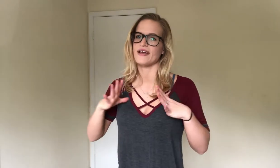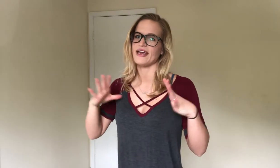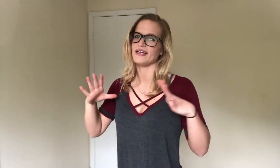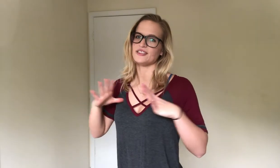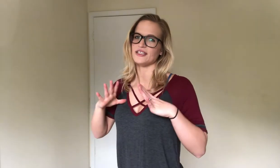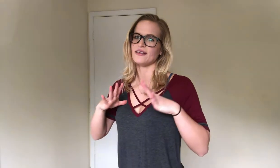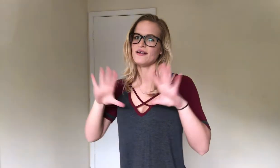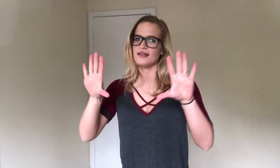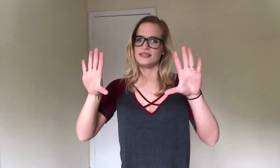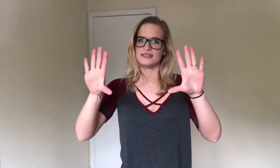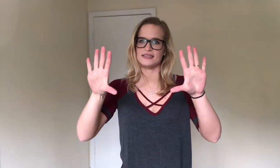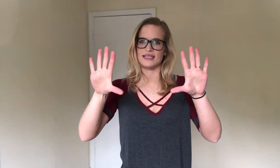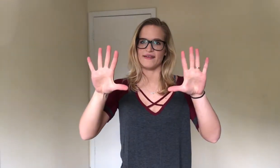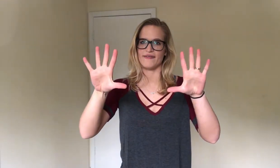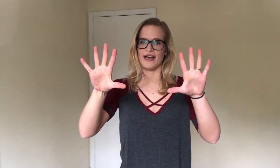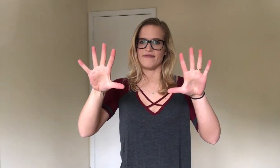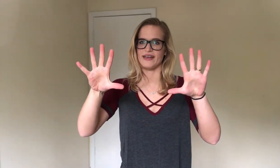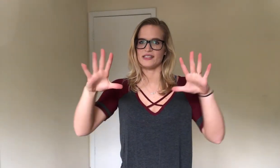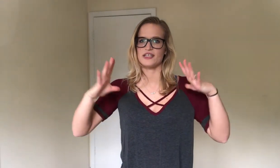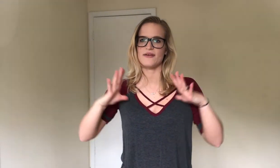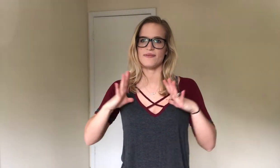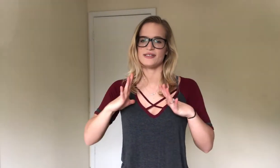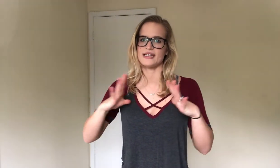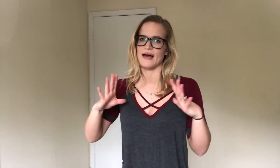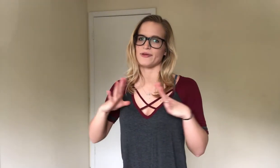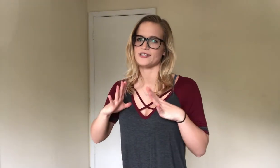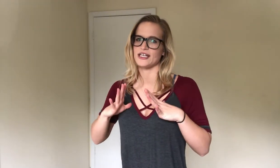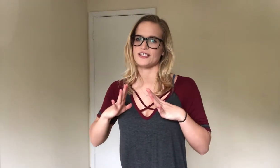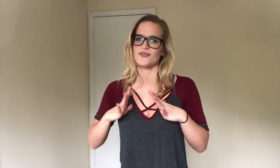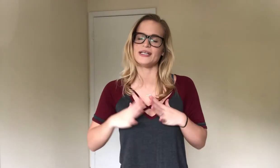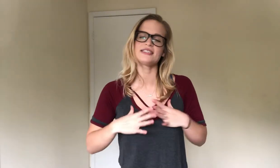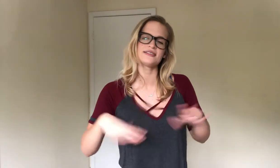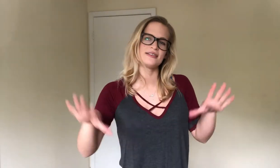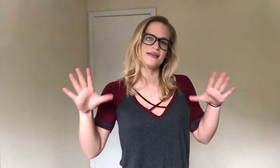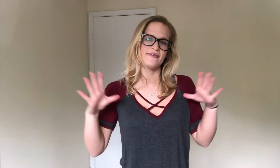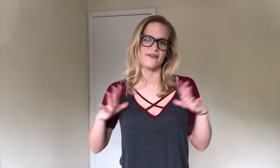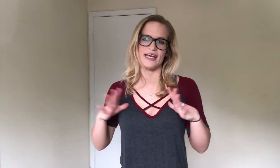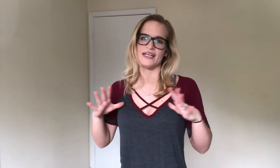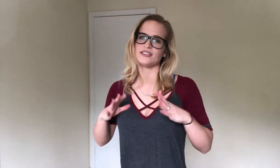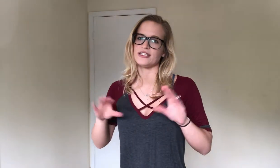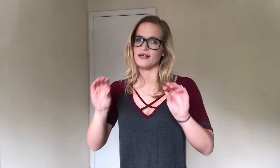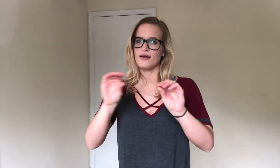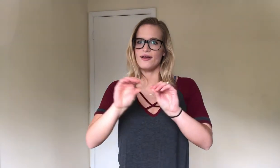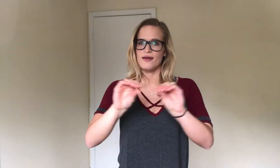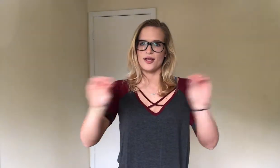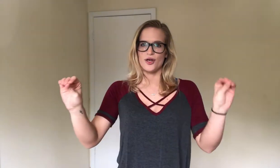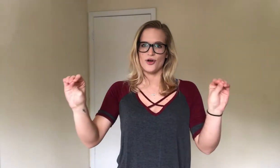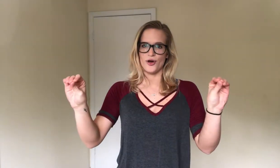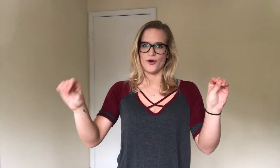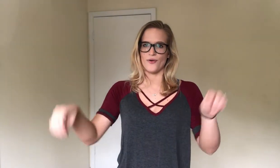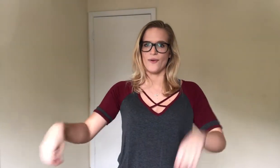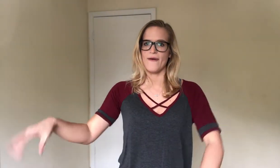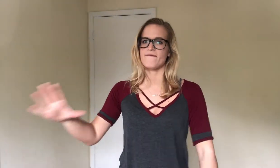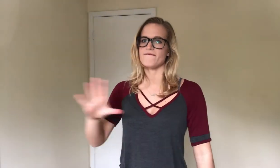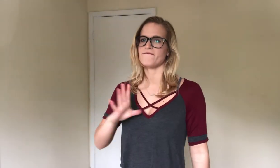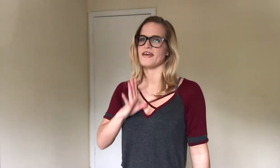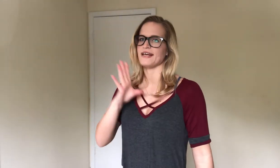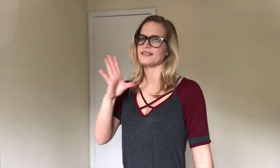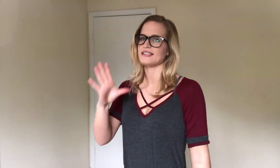Vacation. This is like a five handshape. Tap your chest twice. Vacation. No. Fancy.